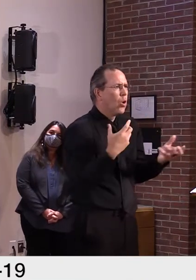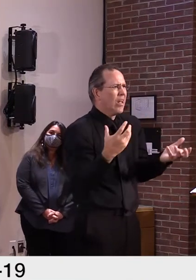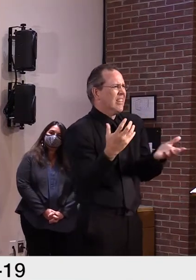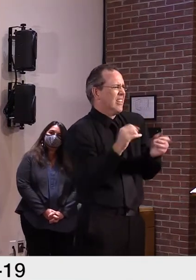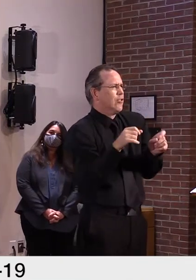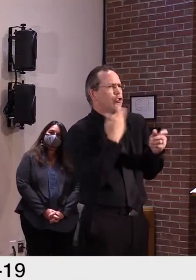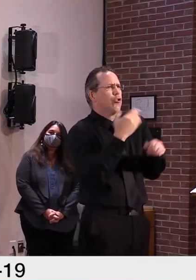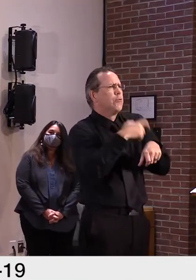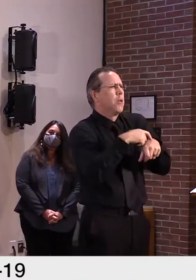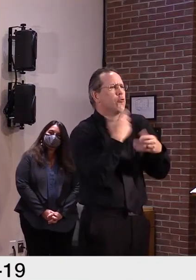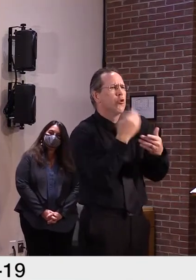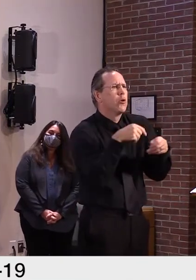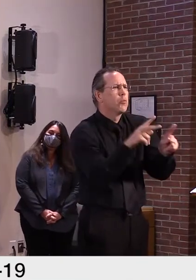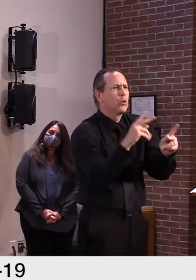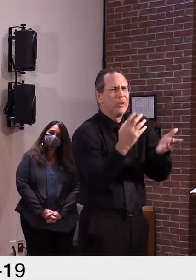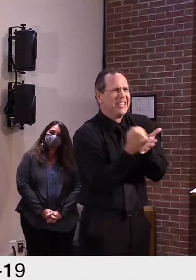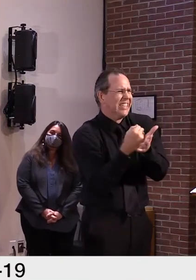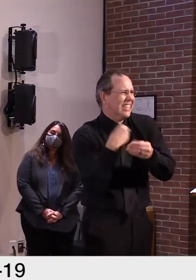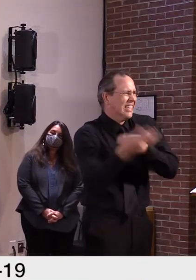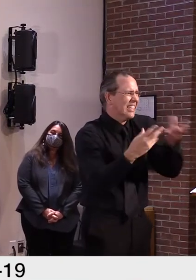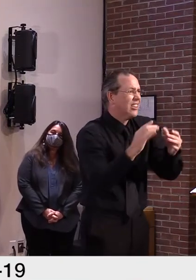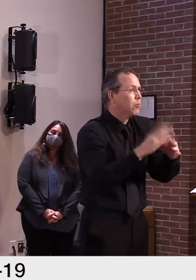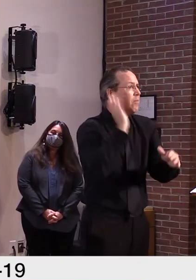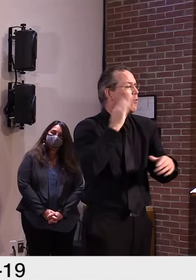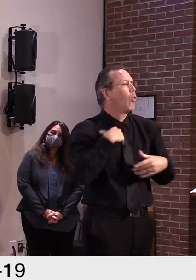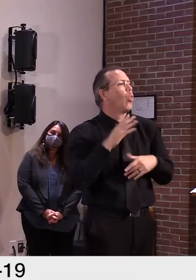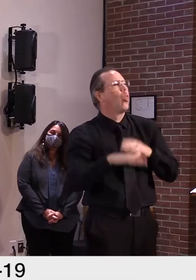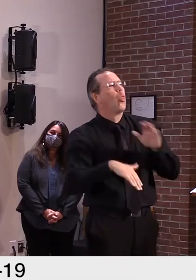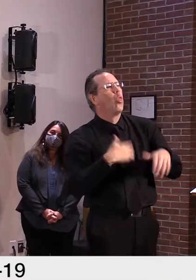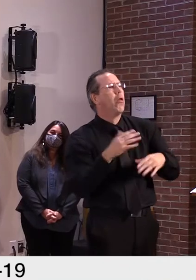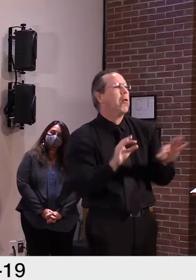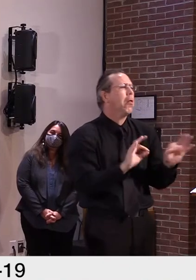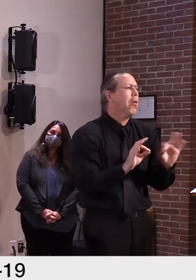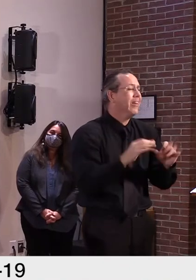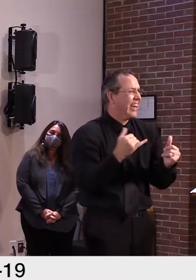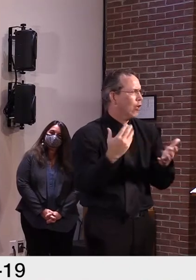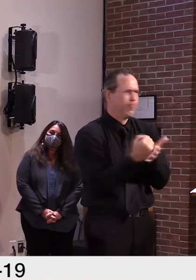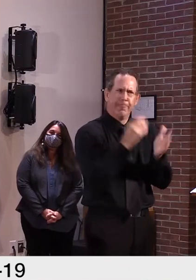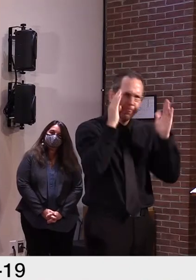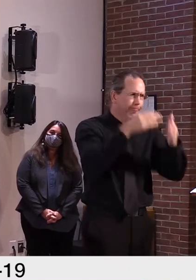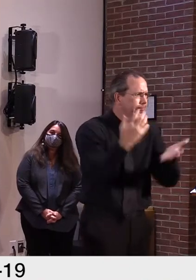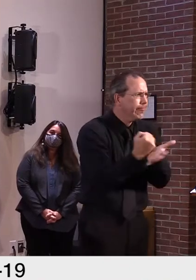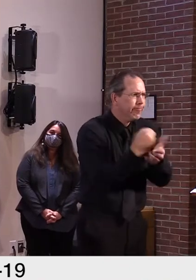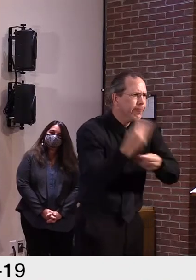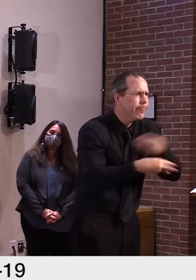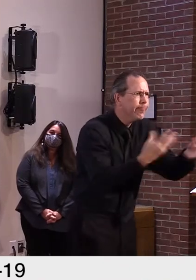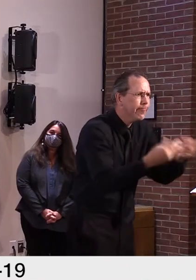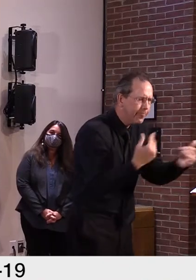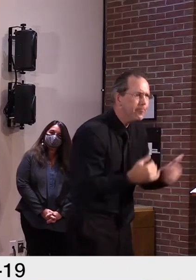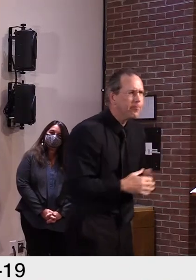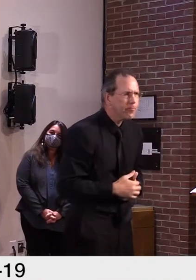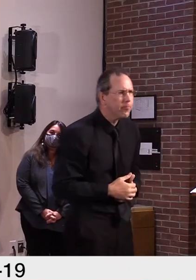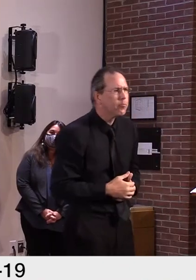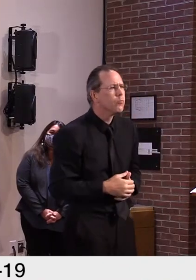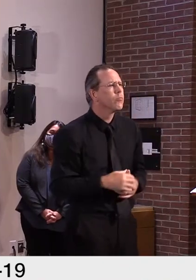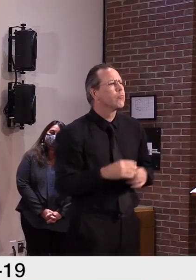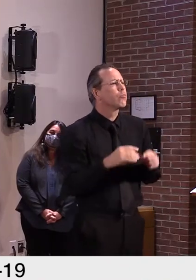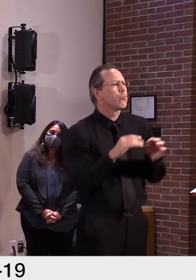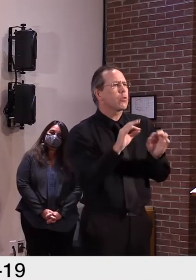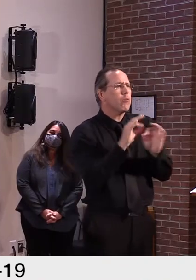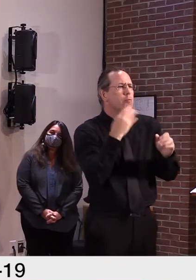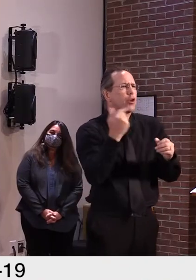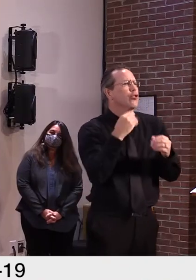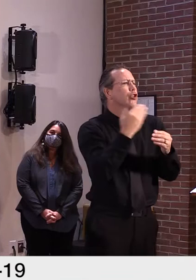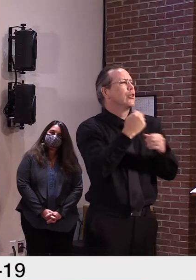and that can make a huge difference. So what I'm trying to tell you is there's not a lot of excuses